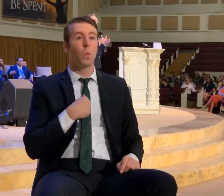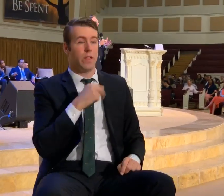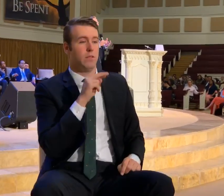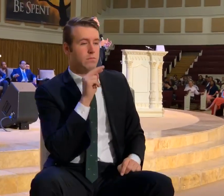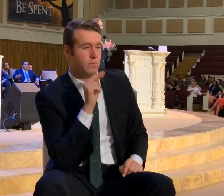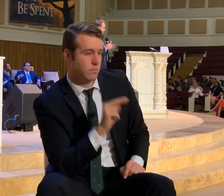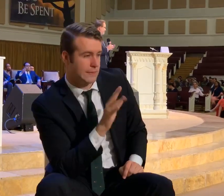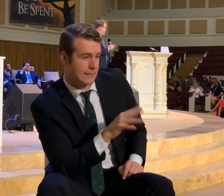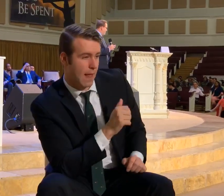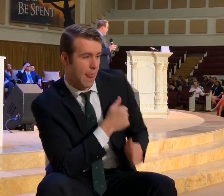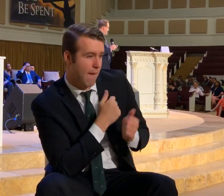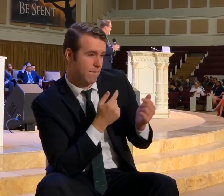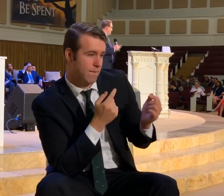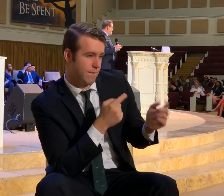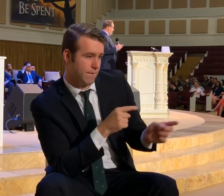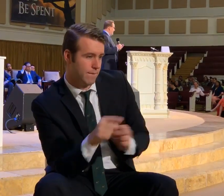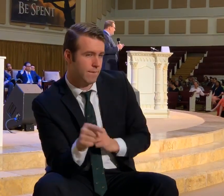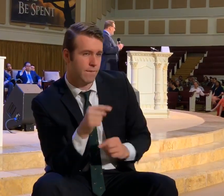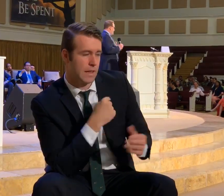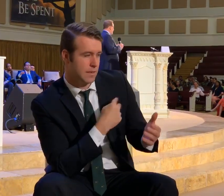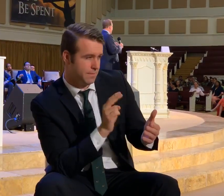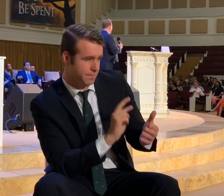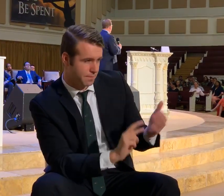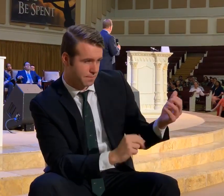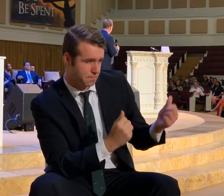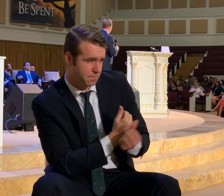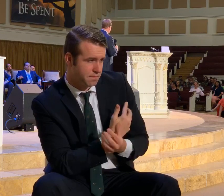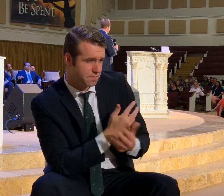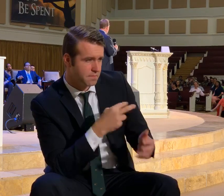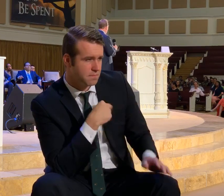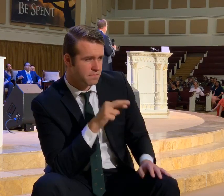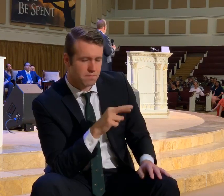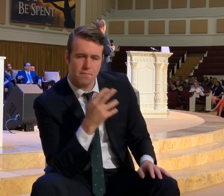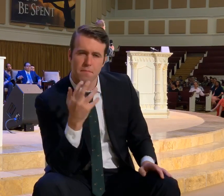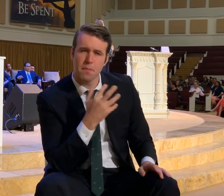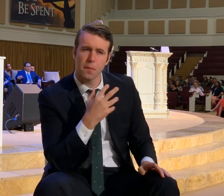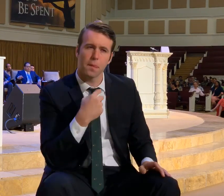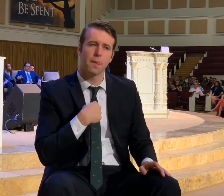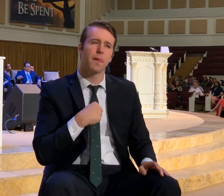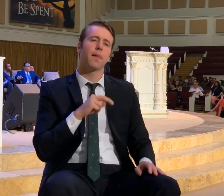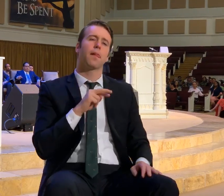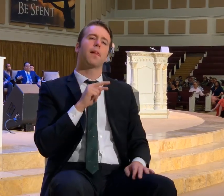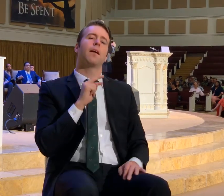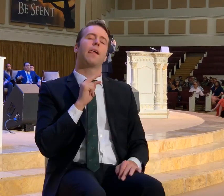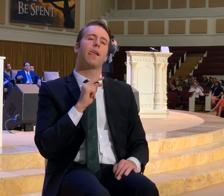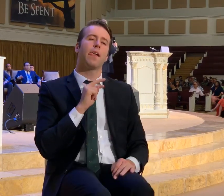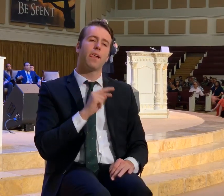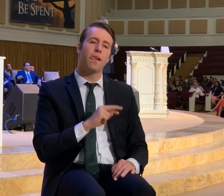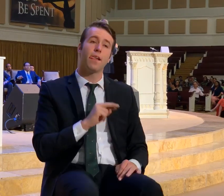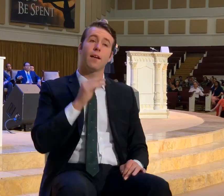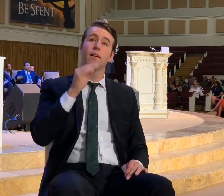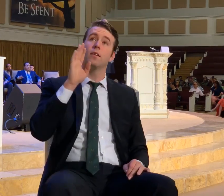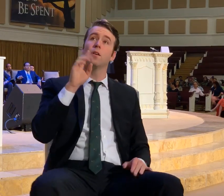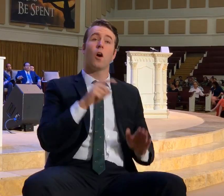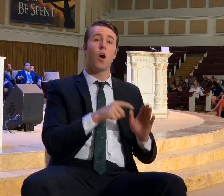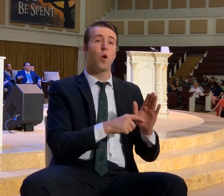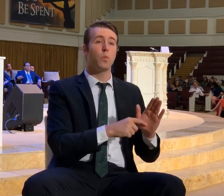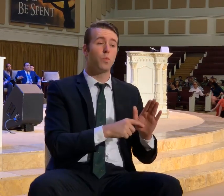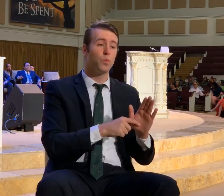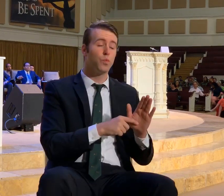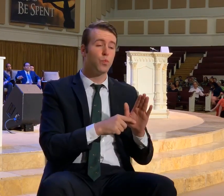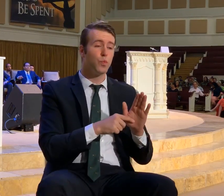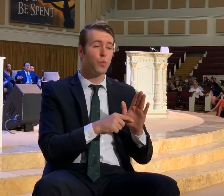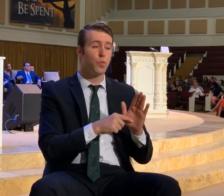at his life. And it's as if, it's as if God has revealed the